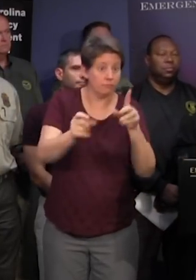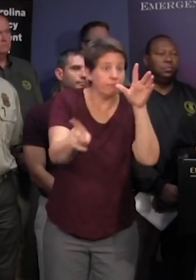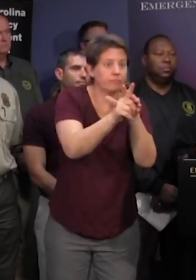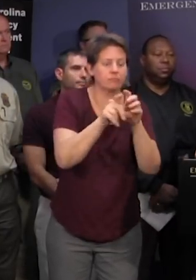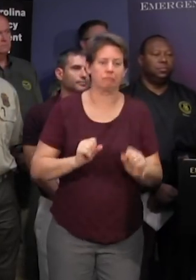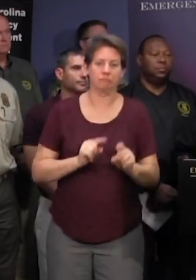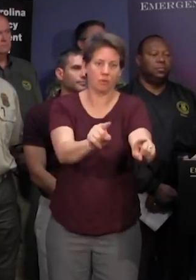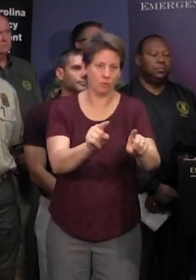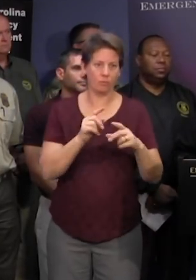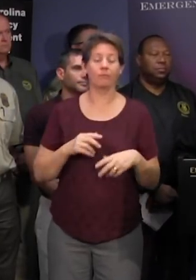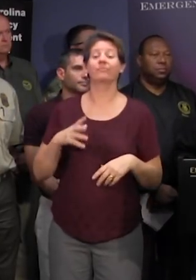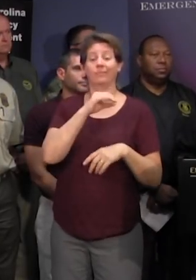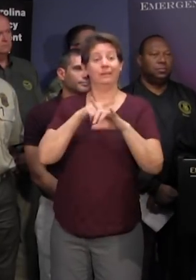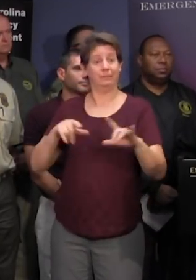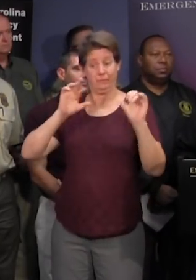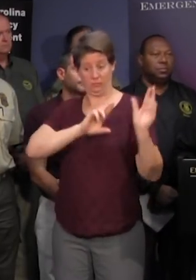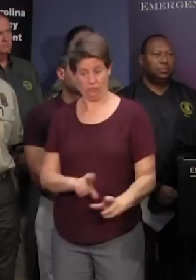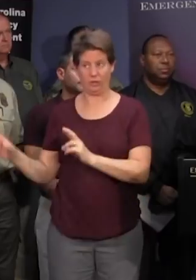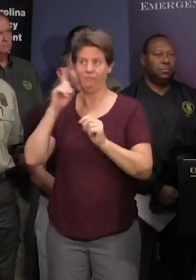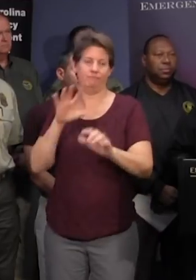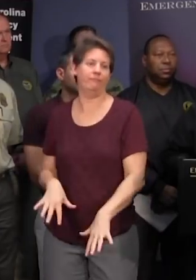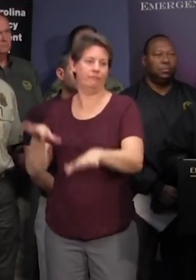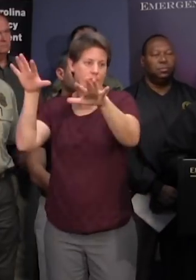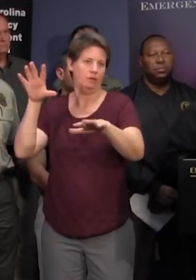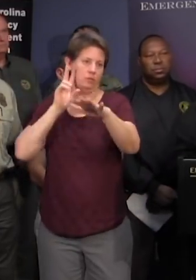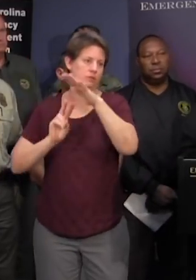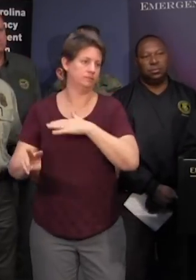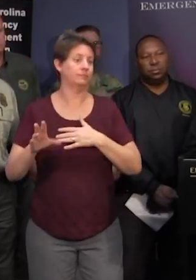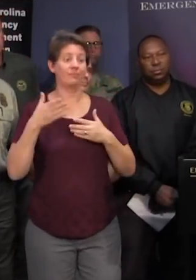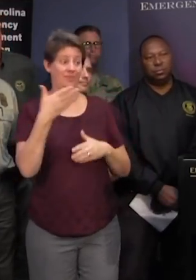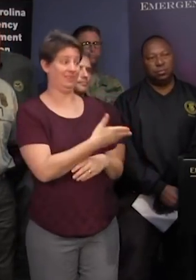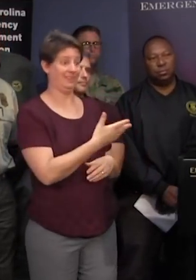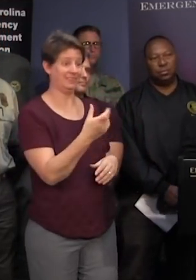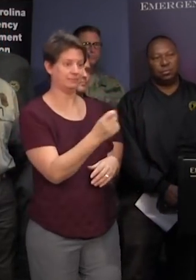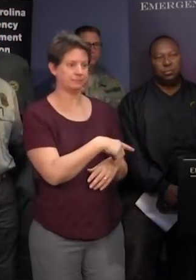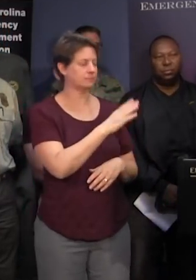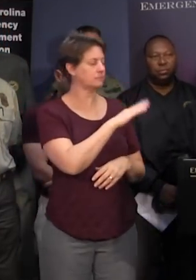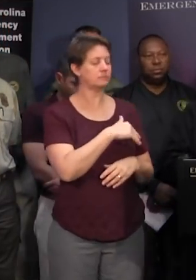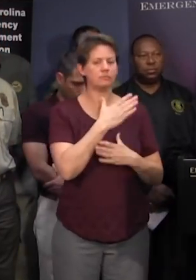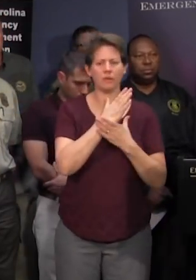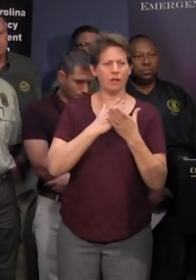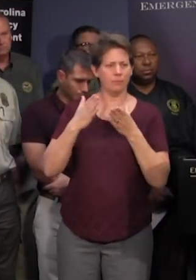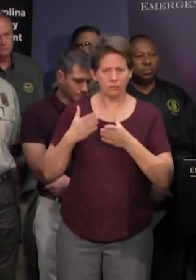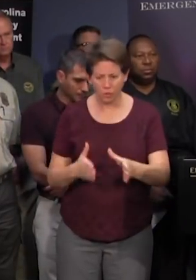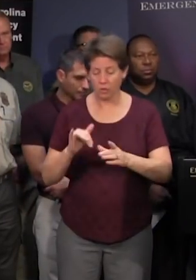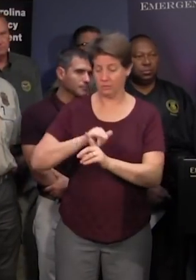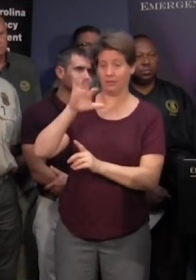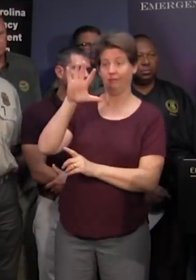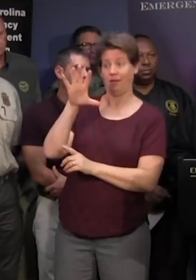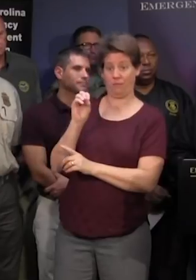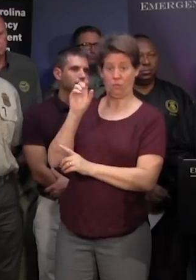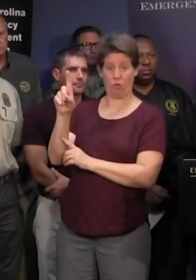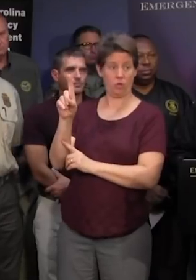also finishing our preparation activities for the flood that's coming and actually while you're up there um you know some of these roads particularly level one are built